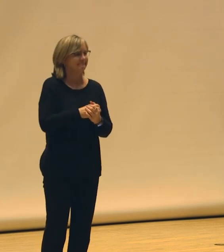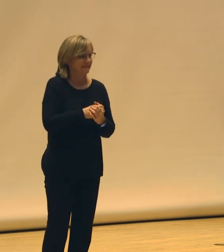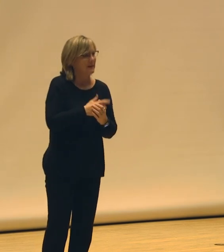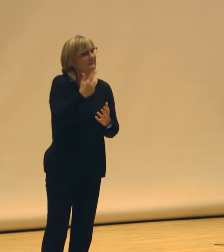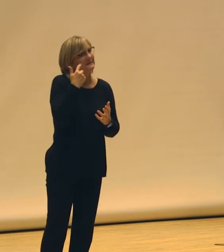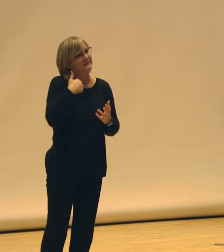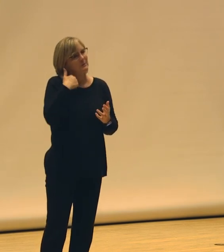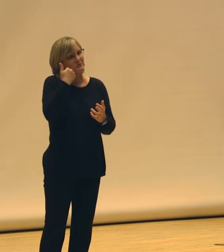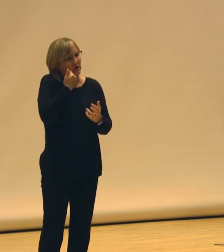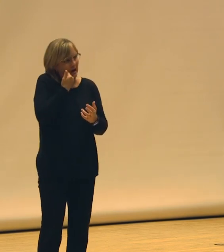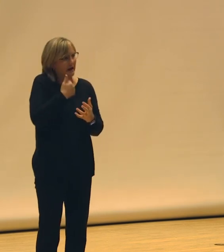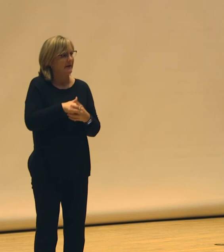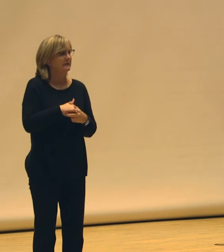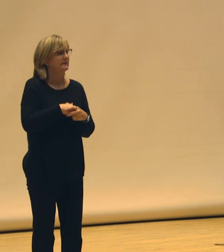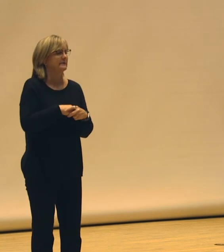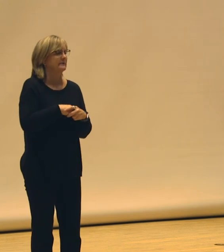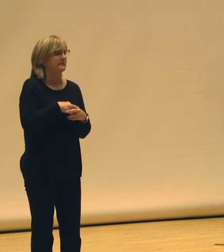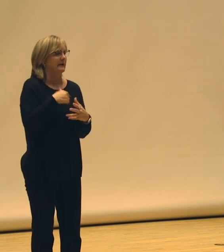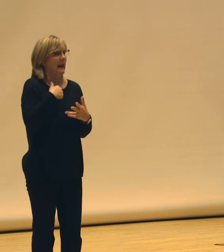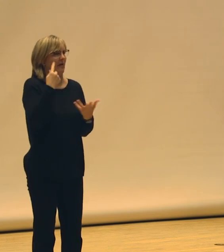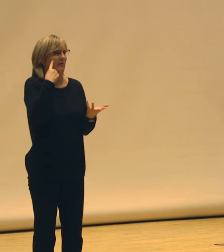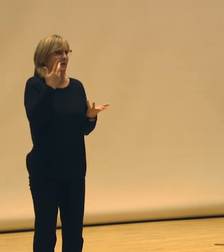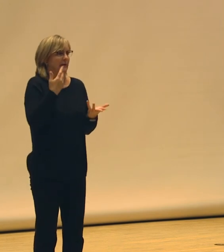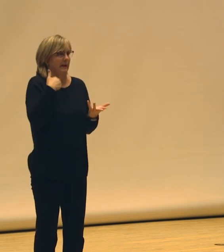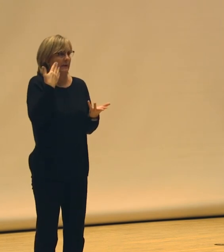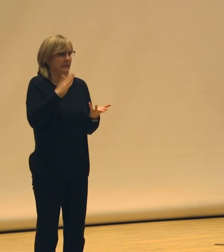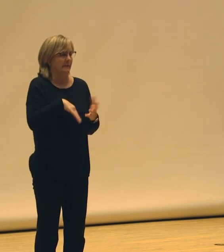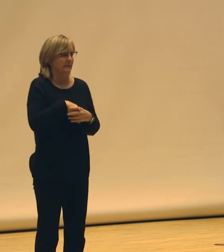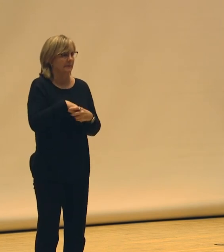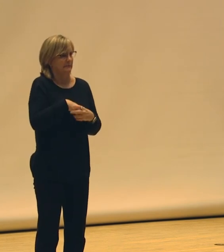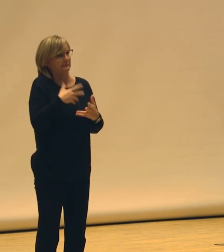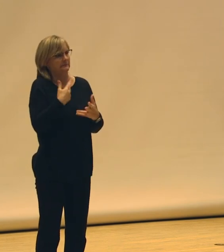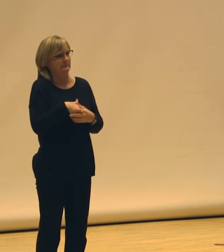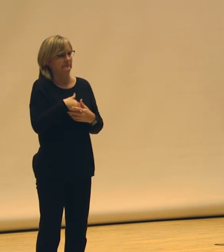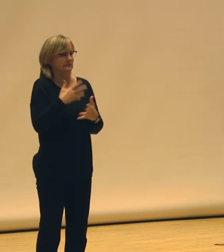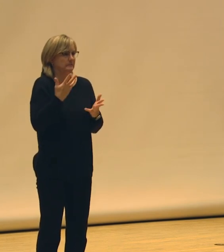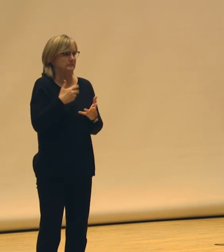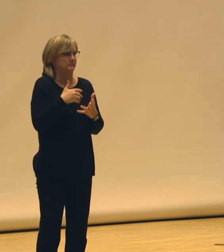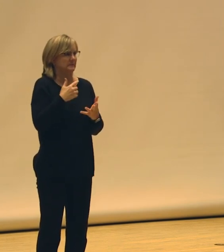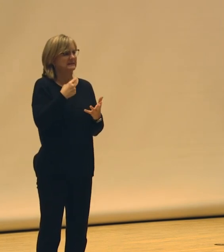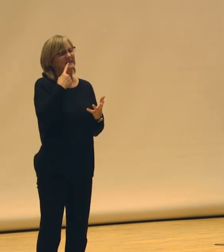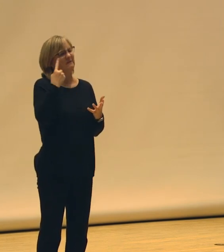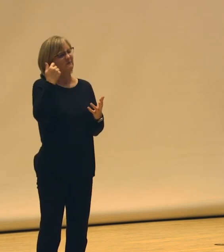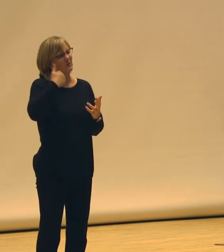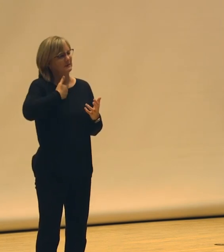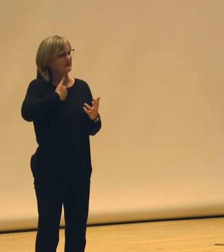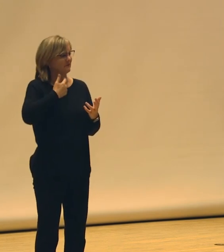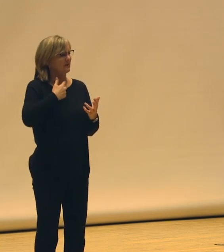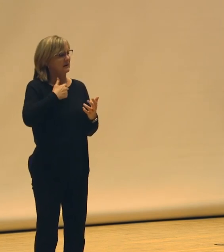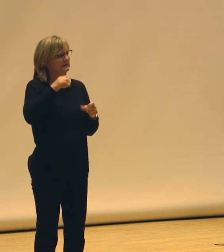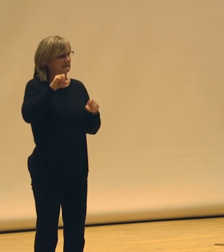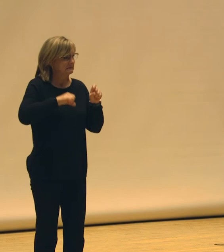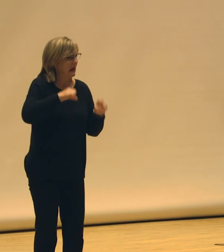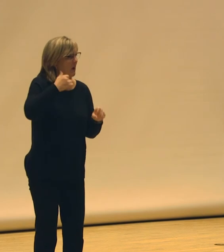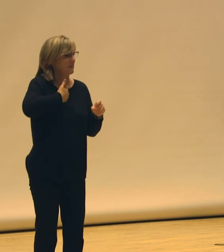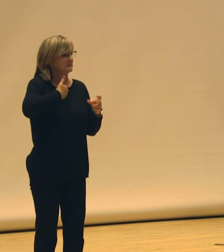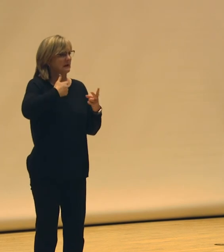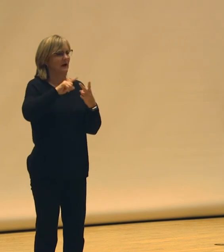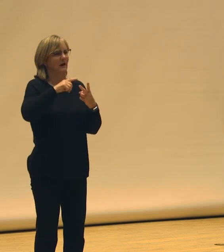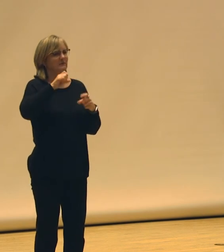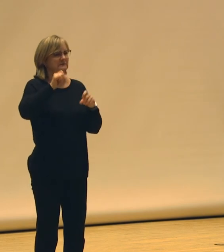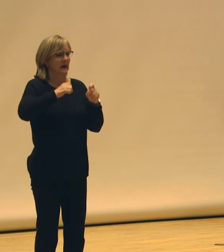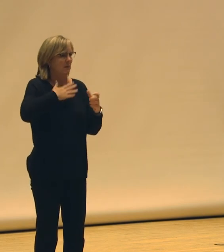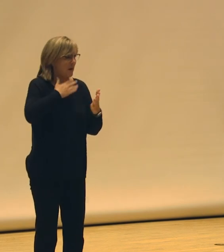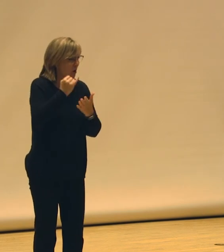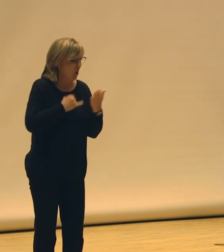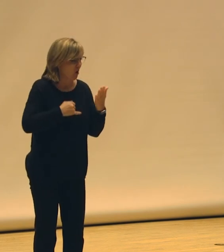Because I was shy, and thinking, I don't know, I'll just say for myself, like doubting myself, doubting my art, like all of those things came